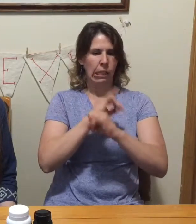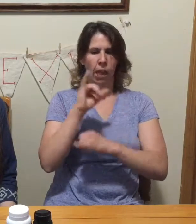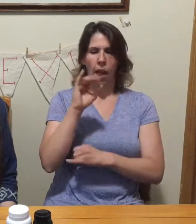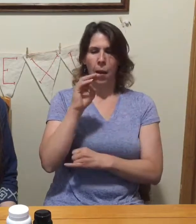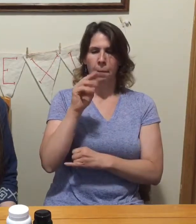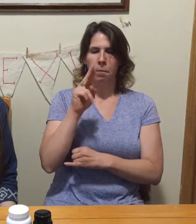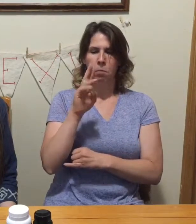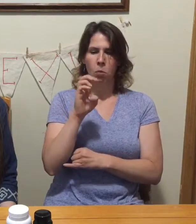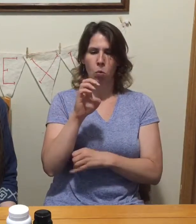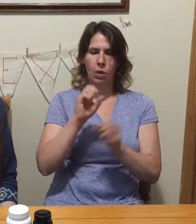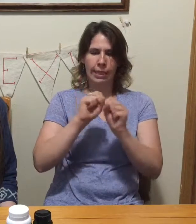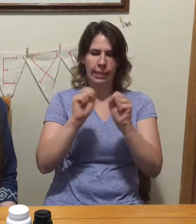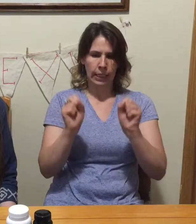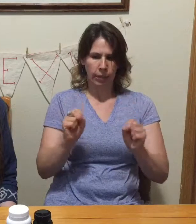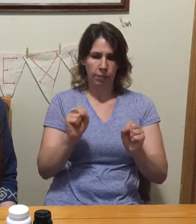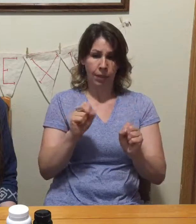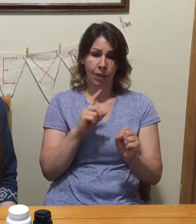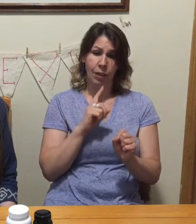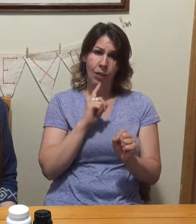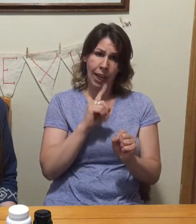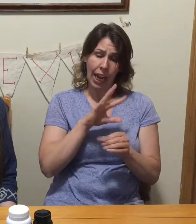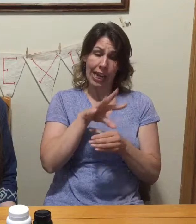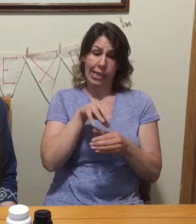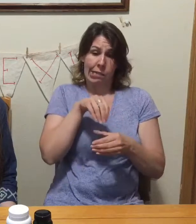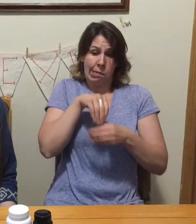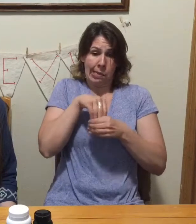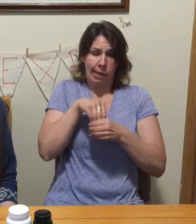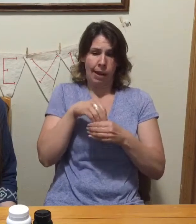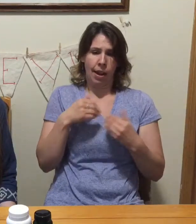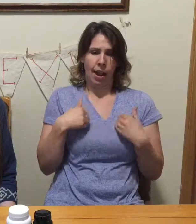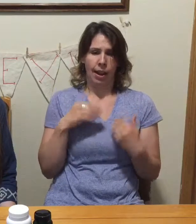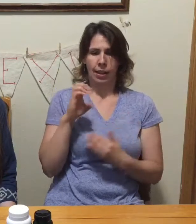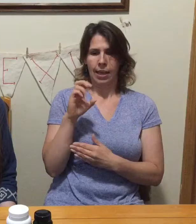It contains enzymes to aid in the breakdown of proteins